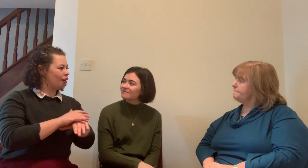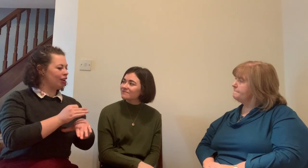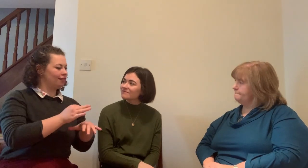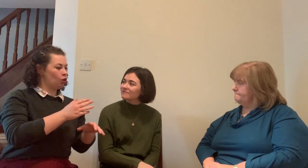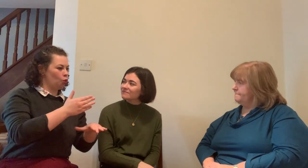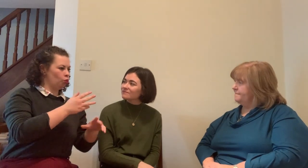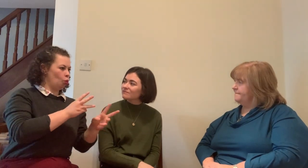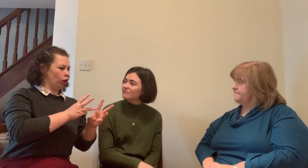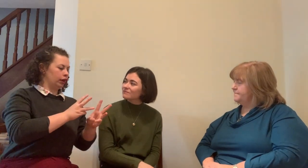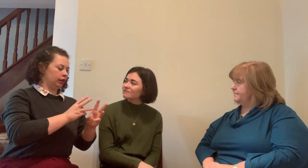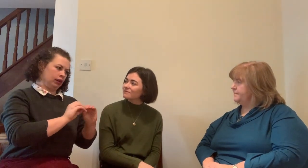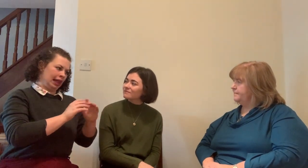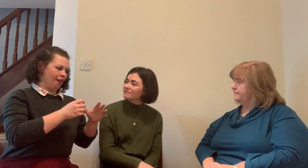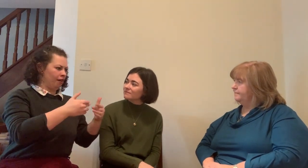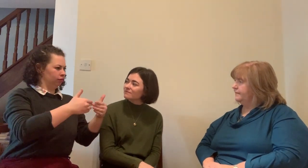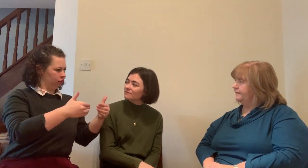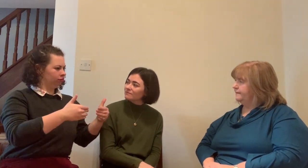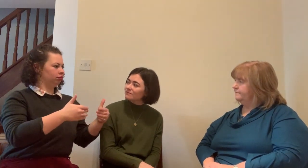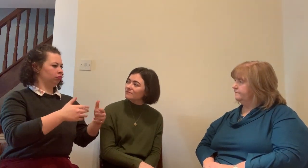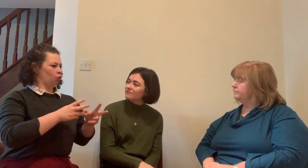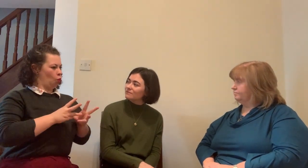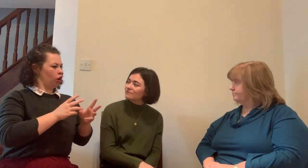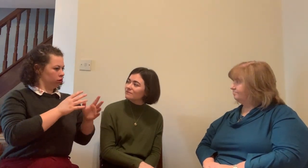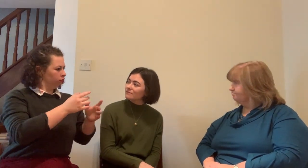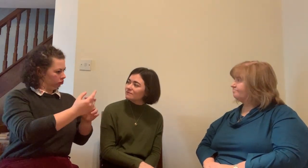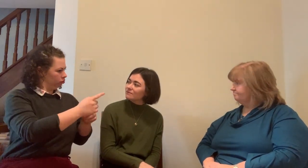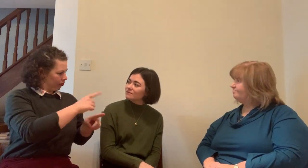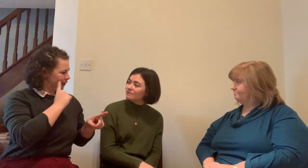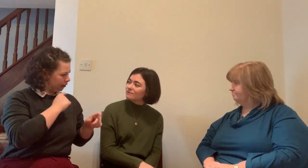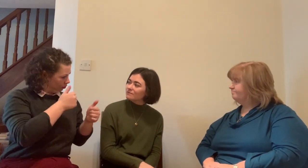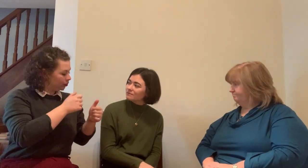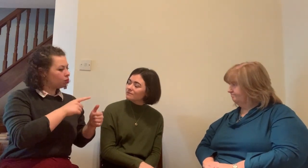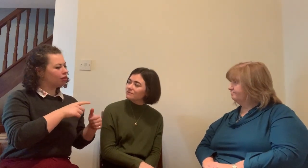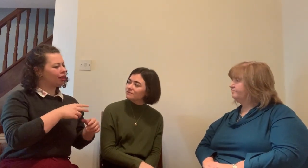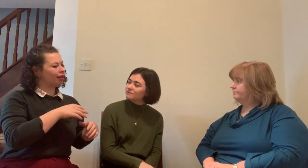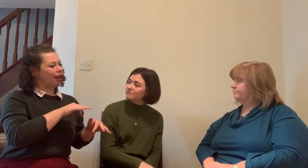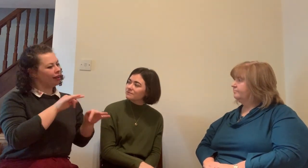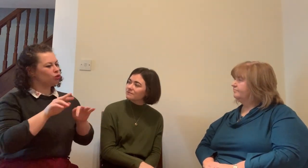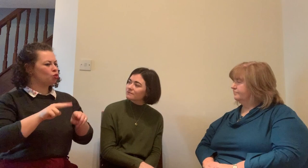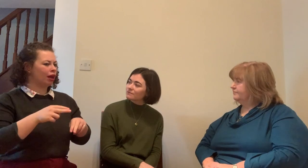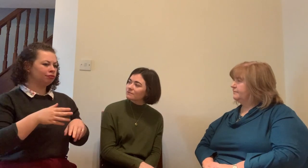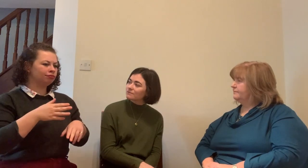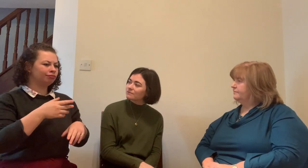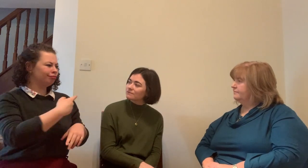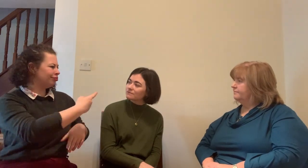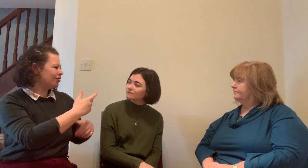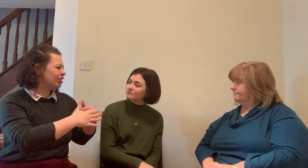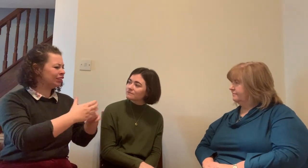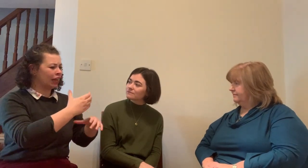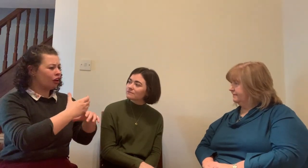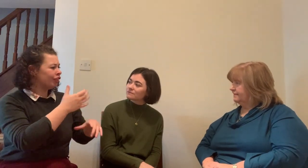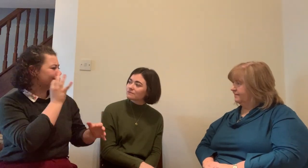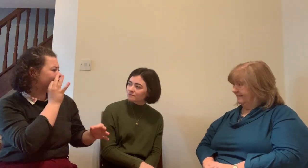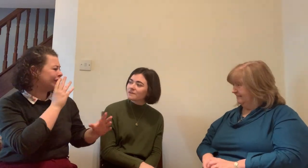would have had sign names and you would have had the nuns and the Christian Brothers say and they all have their own kind of individual sign names and I remember